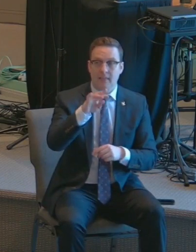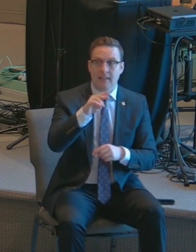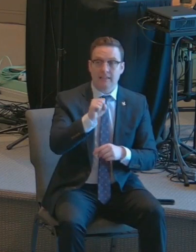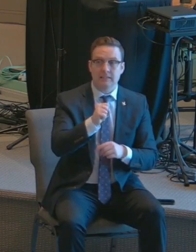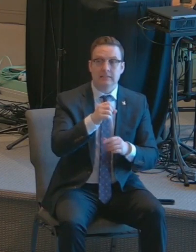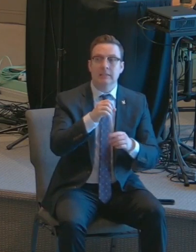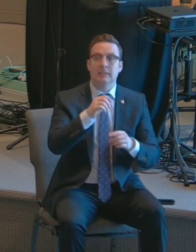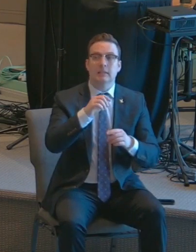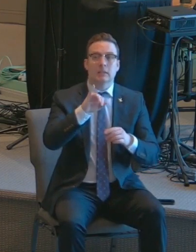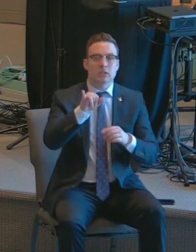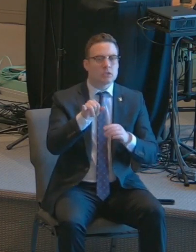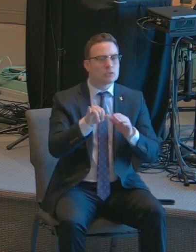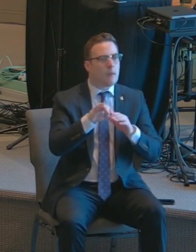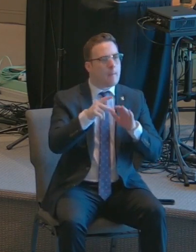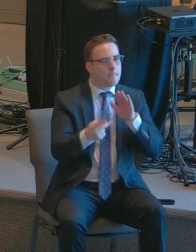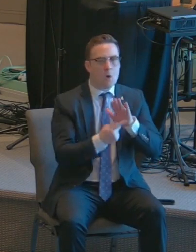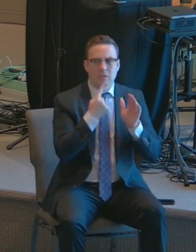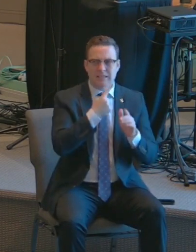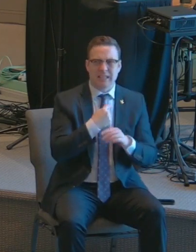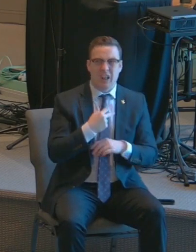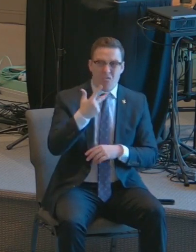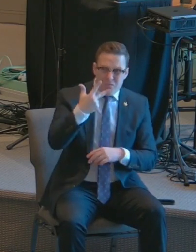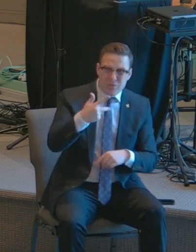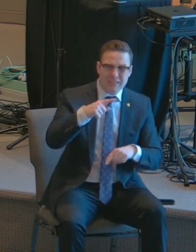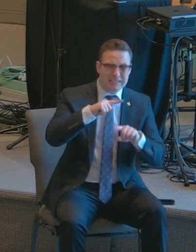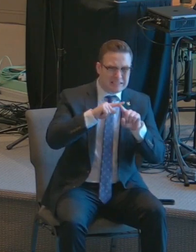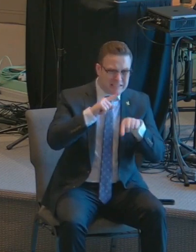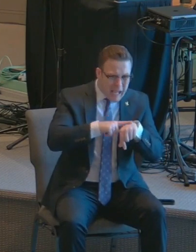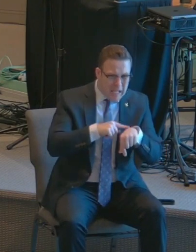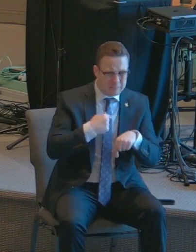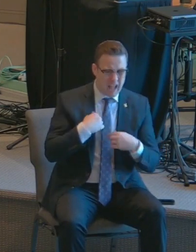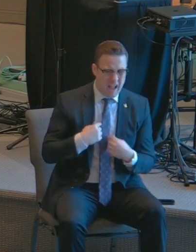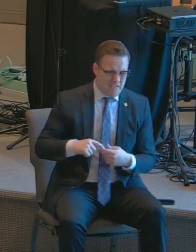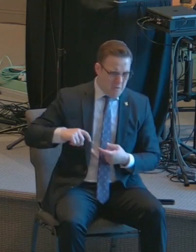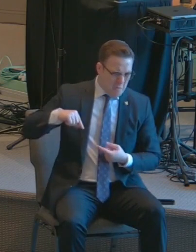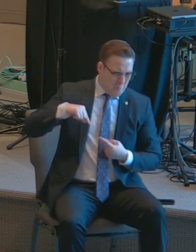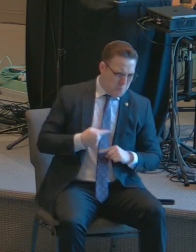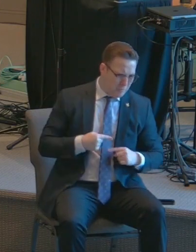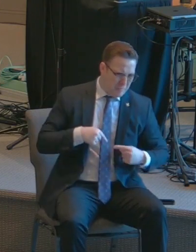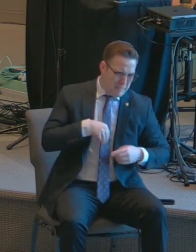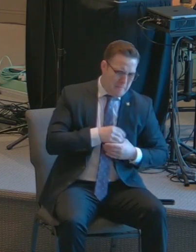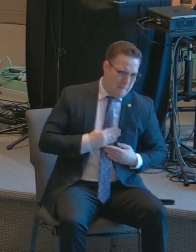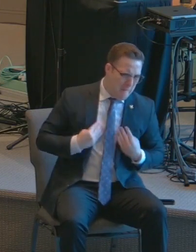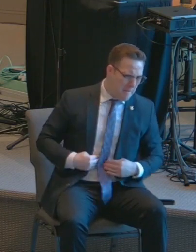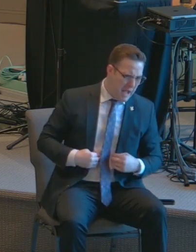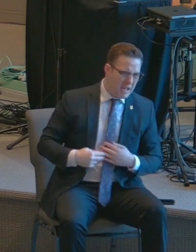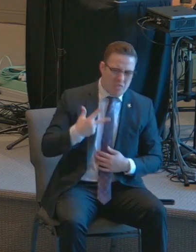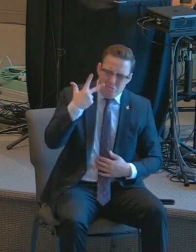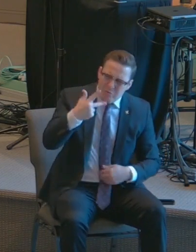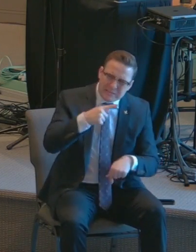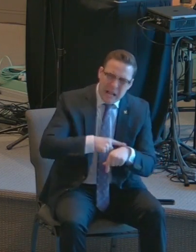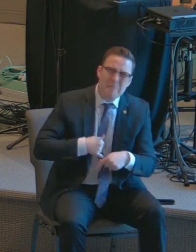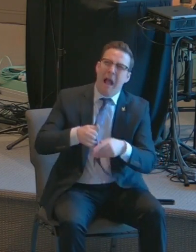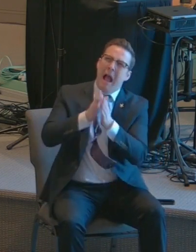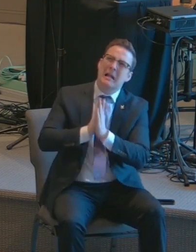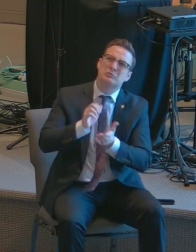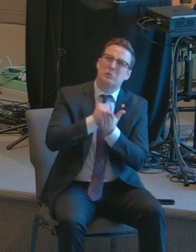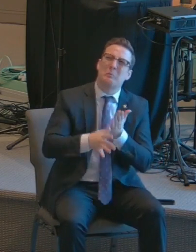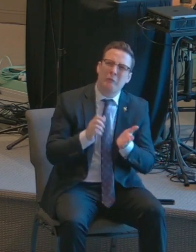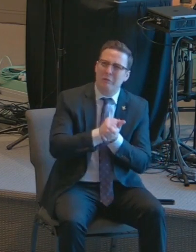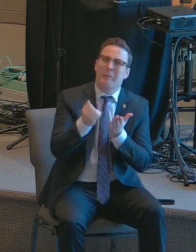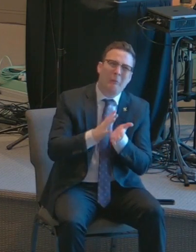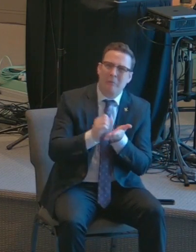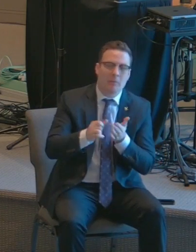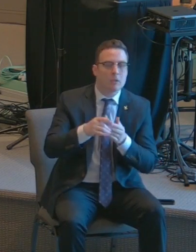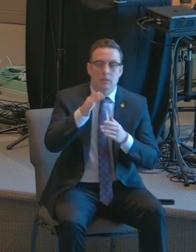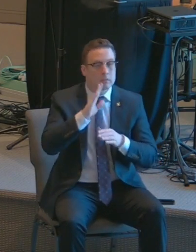away. He was talking about the thorn in his flesh. And each time he said, this is God, he said, my grace is all you need. My power